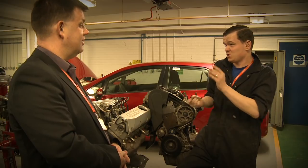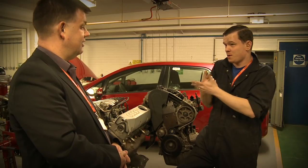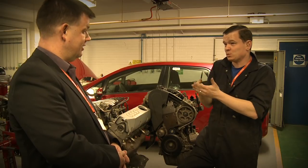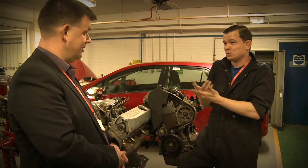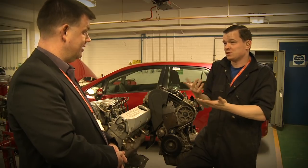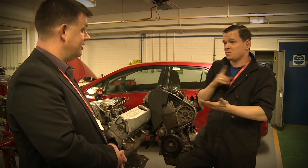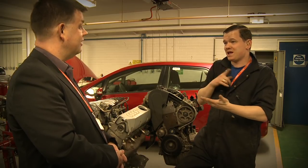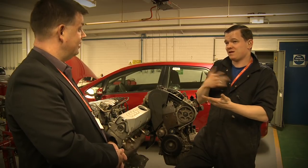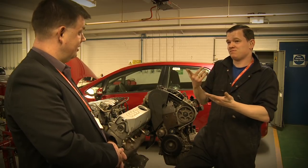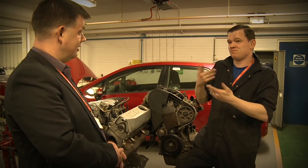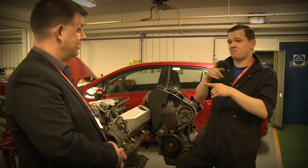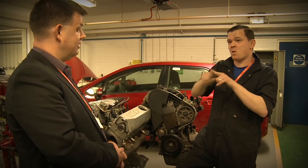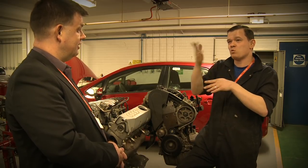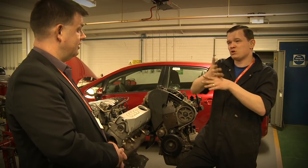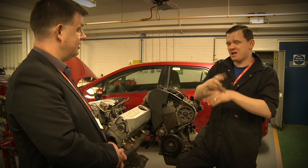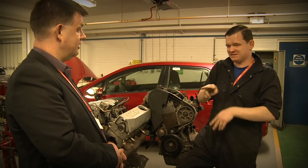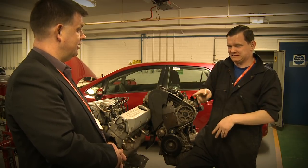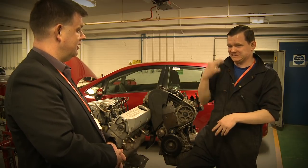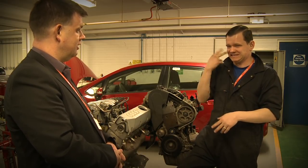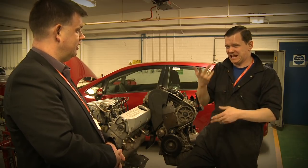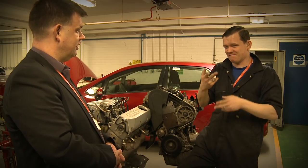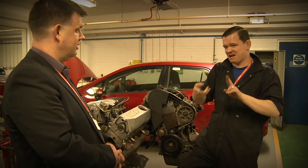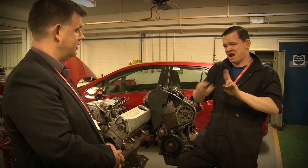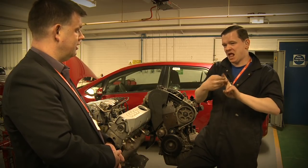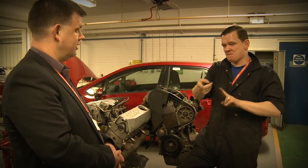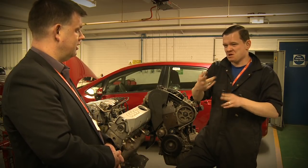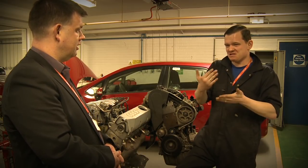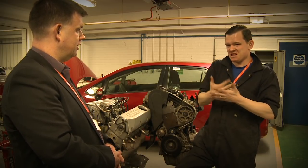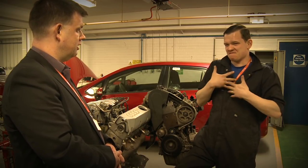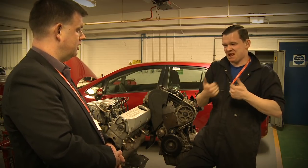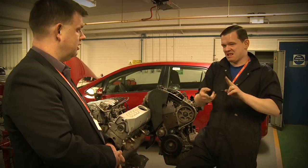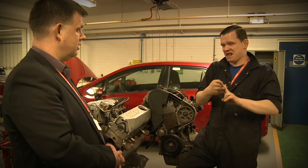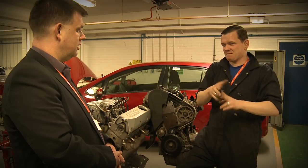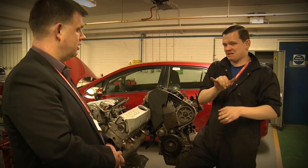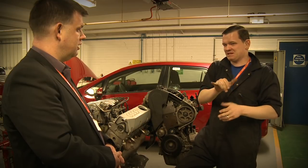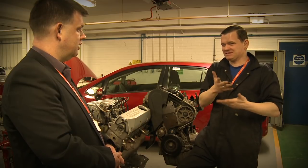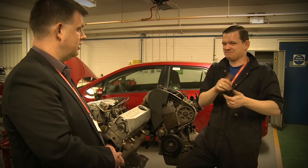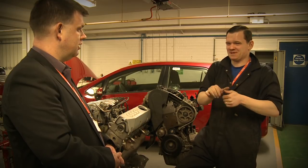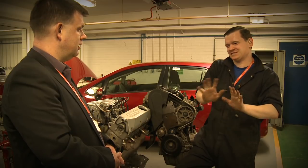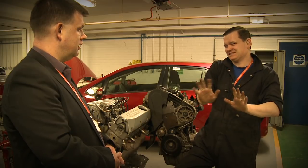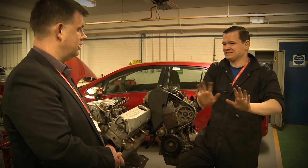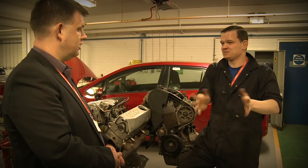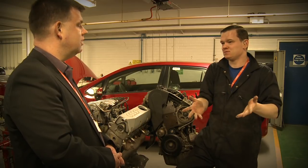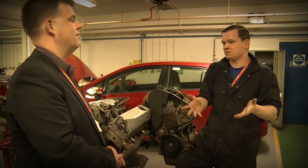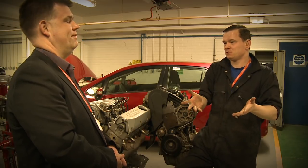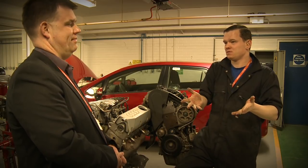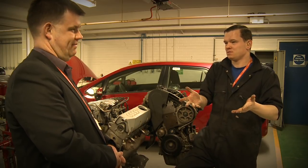It was difficult to find a placement. Most employees tend to label you and are a bit dubious about the health and safety implications of taking on a deaf person.